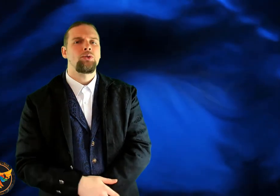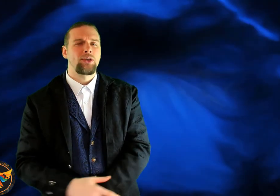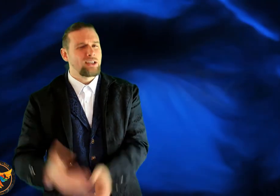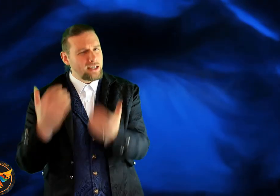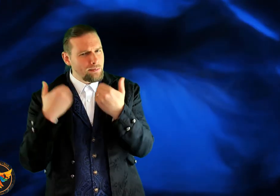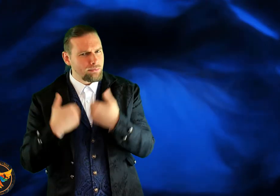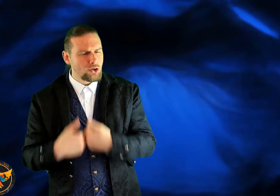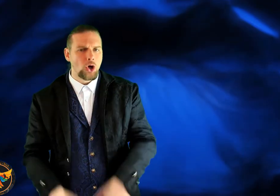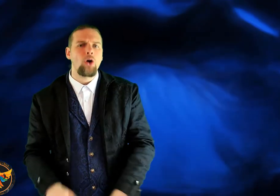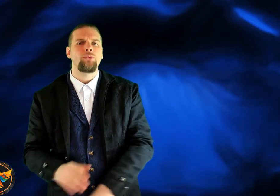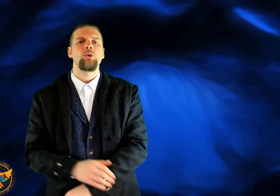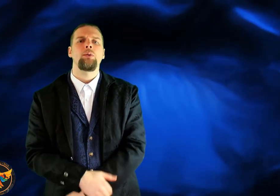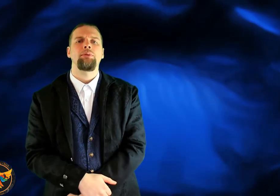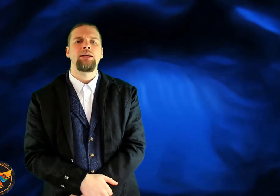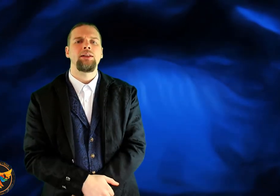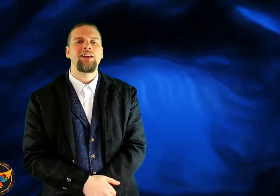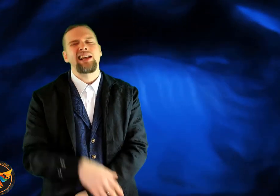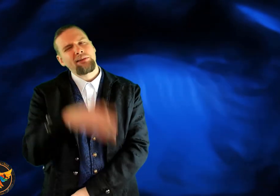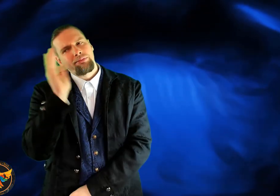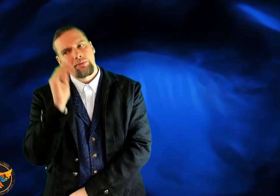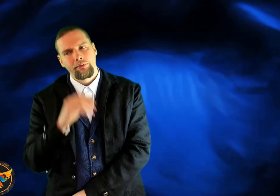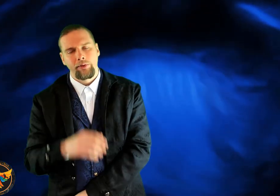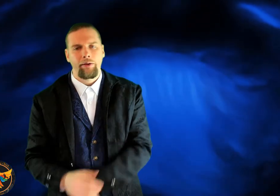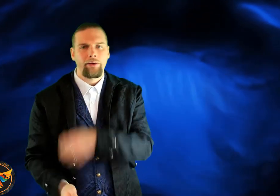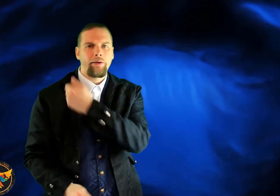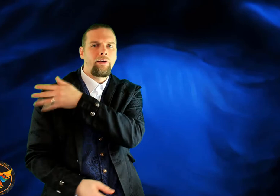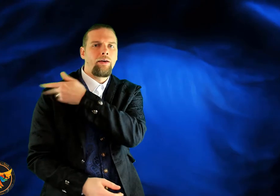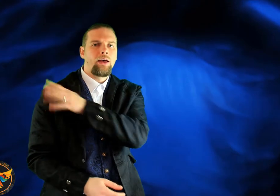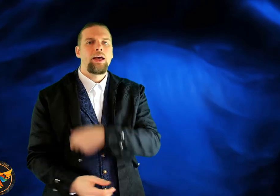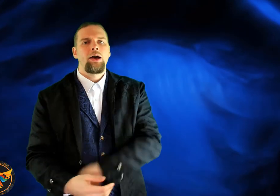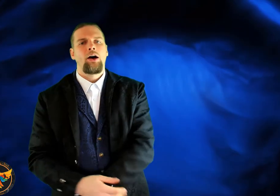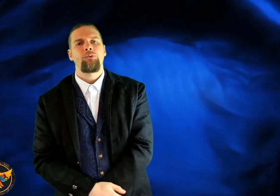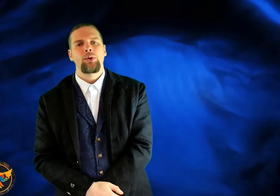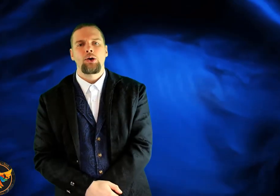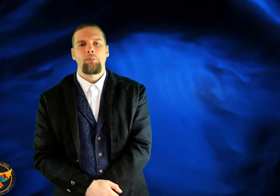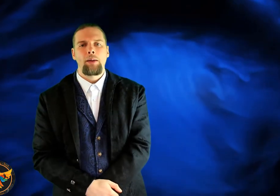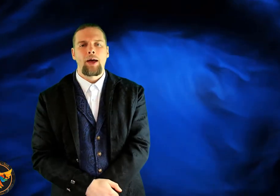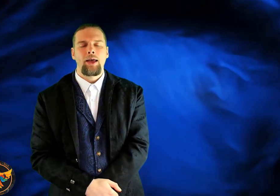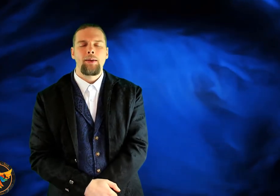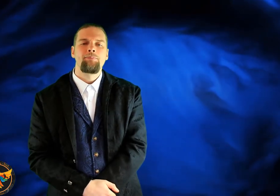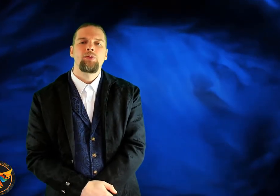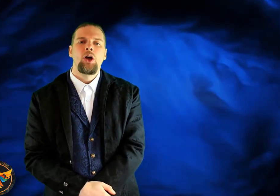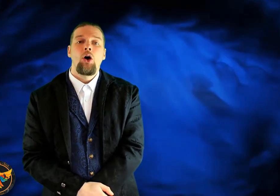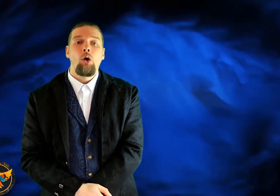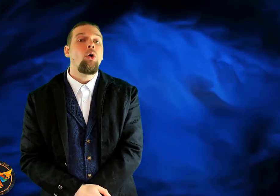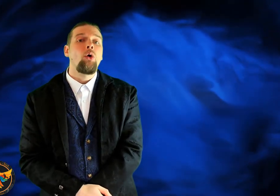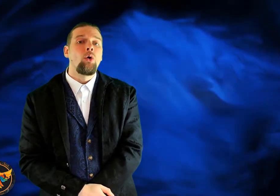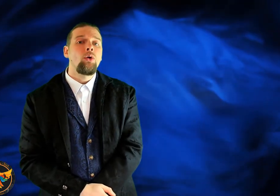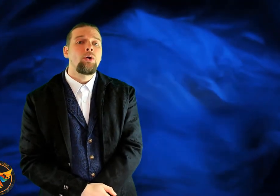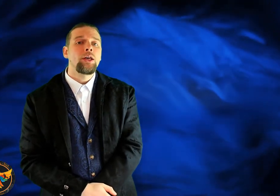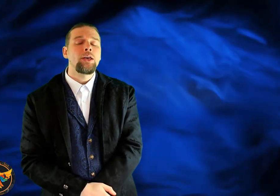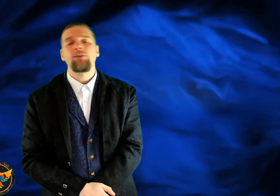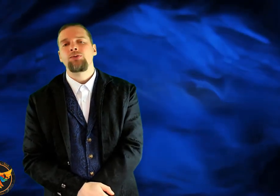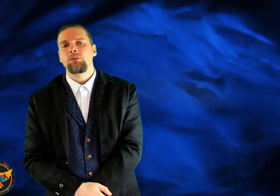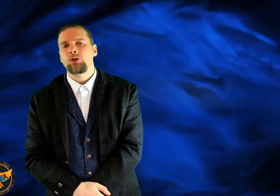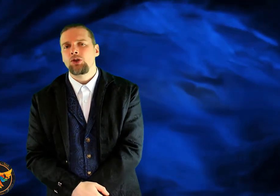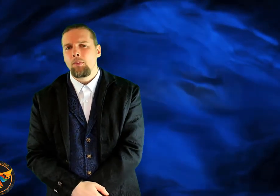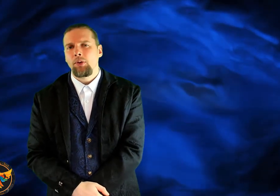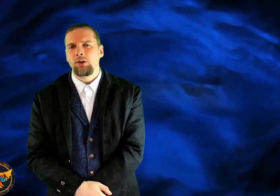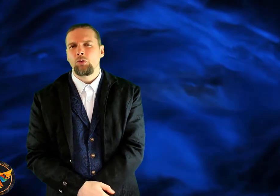two things. can either brush off you completely and you're like, right, okay, off we go, bye-bye. Or if it's from somebody that